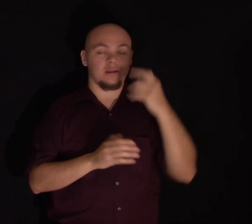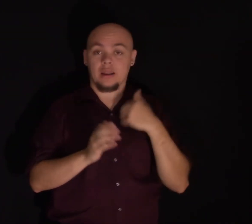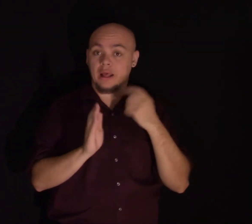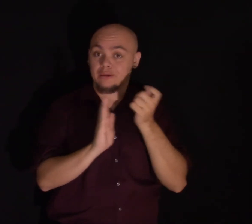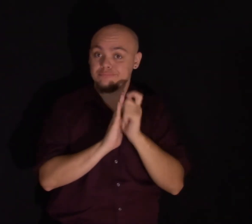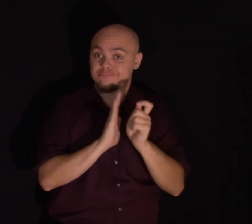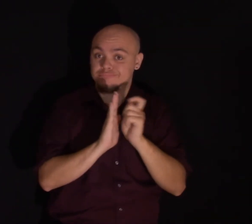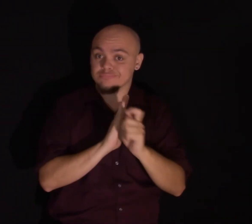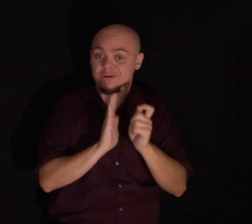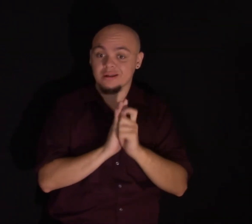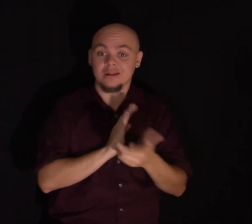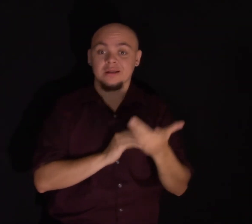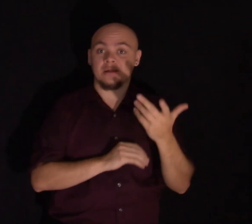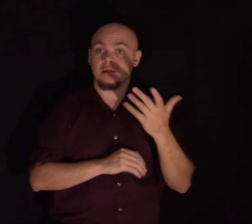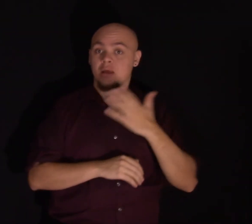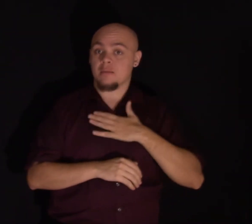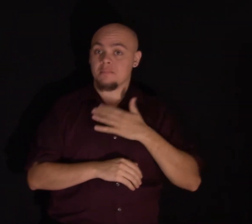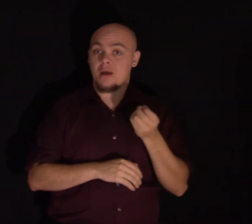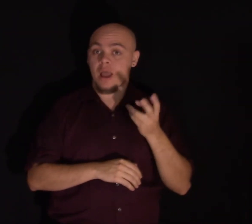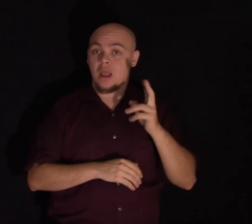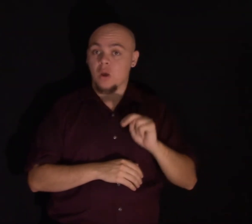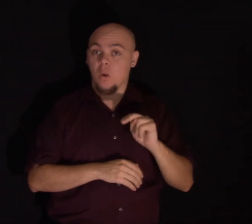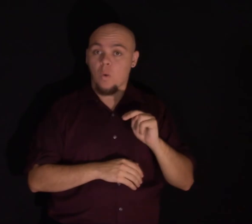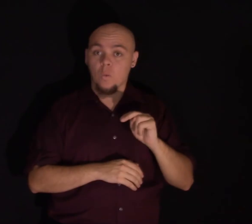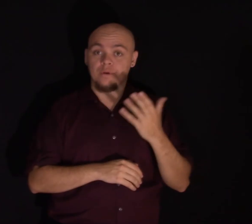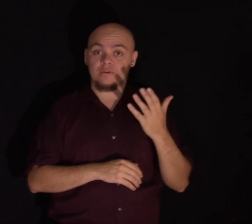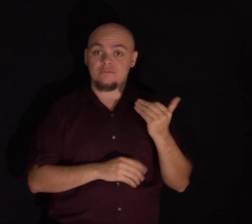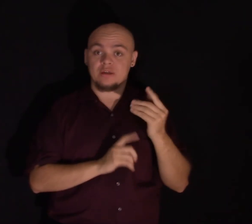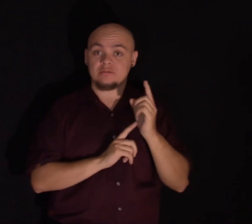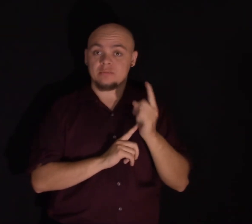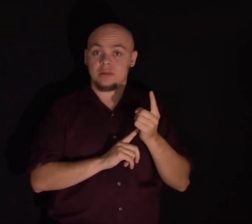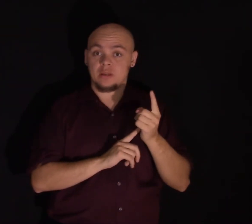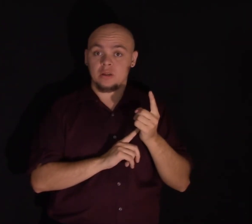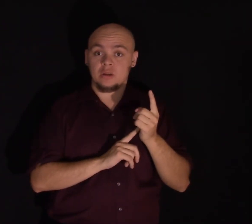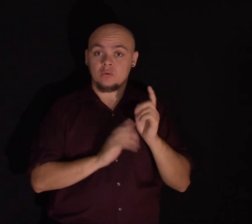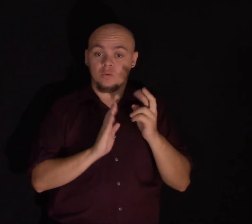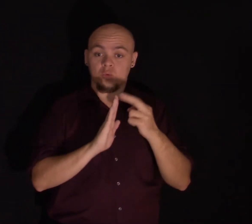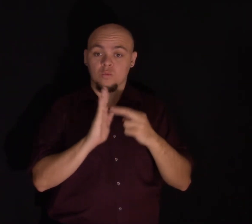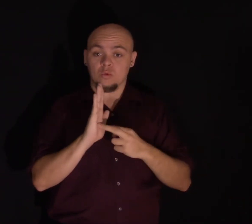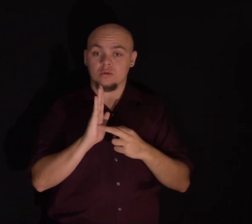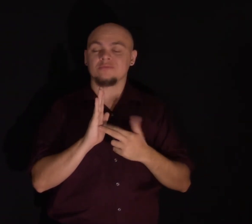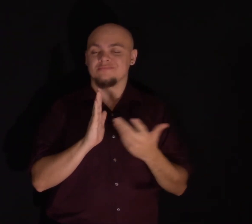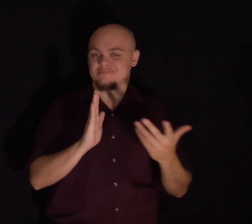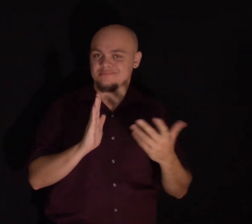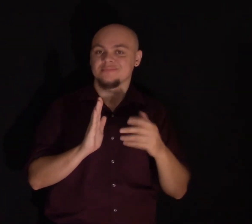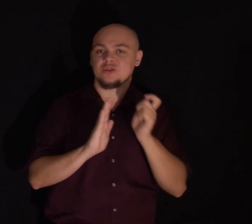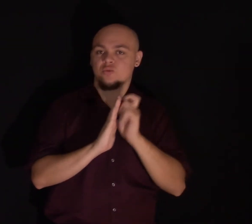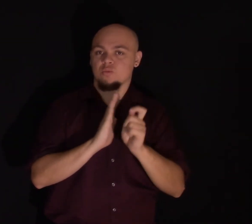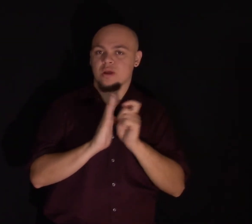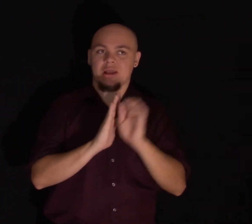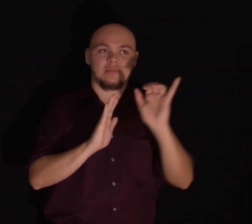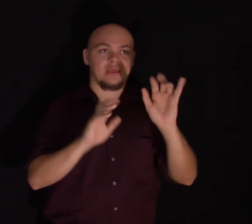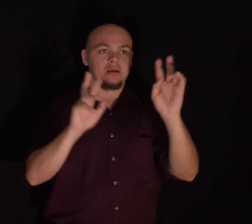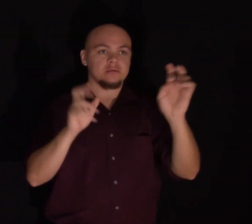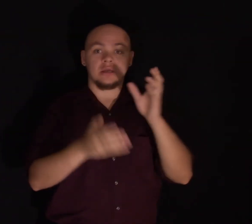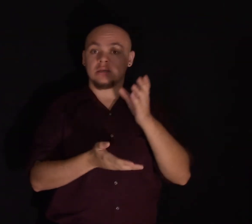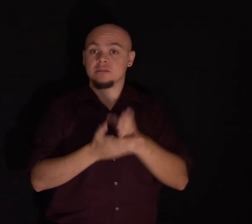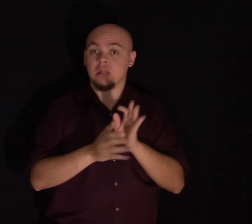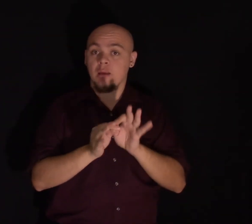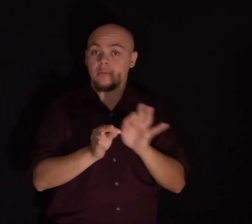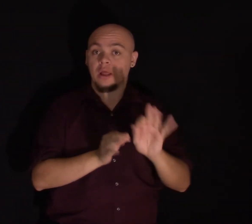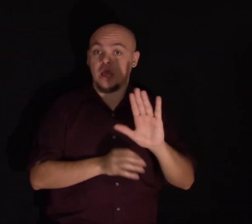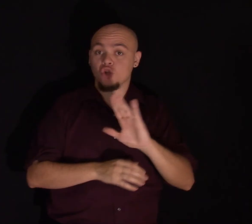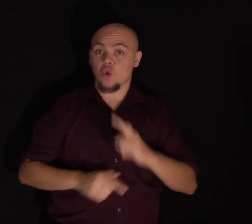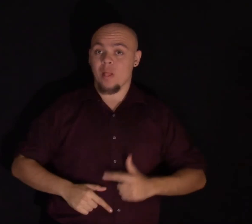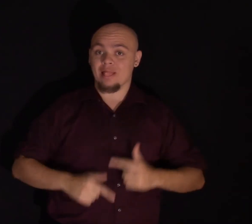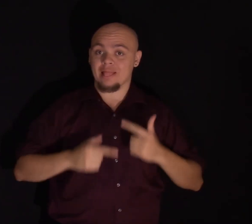is. And I used my own 15-minute rule to write the 15-minute rule, how to stop procrastinating and take control of your